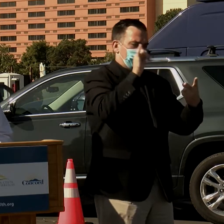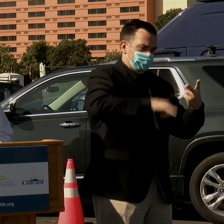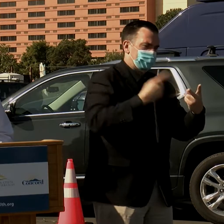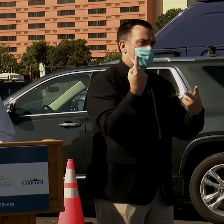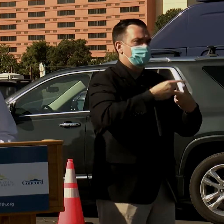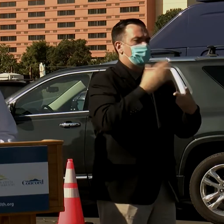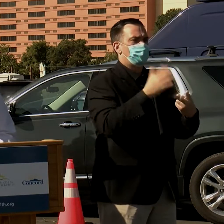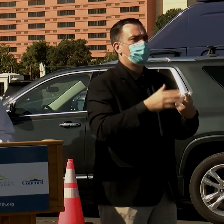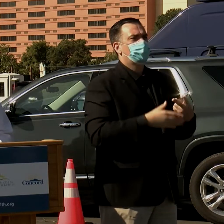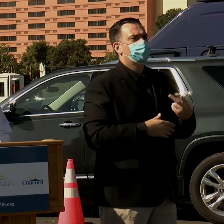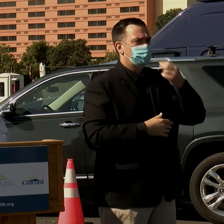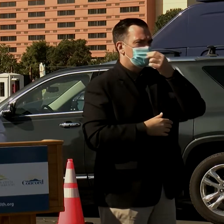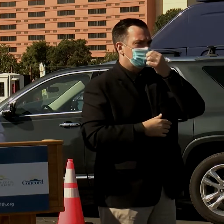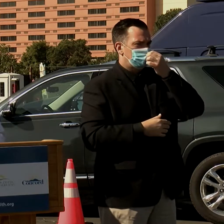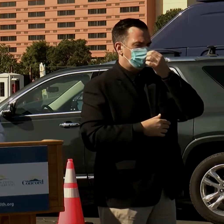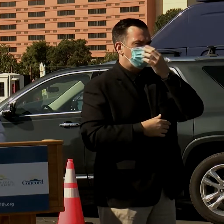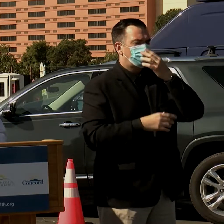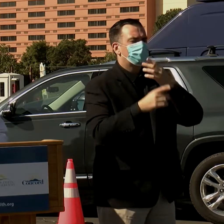dose.